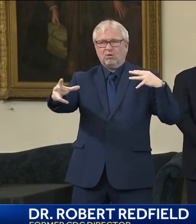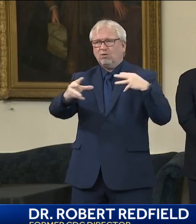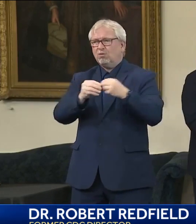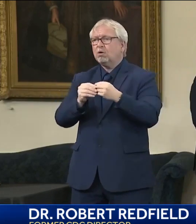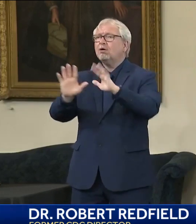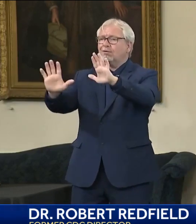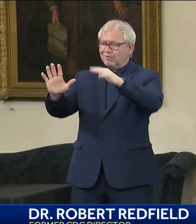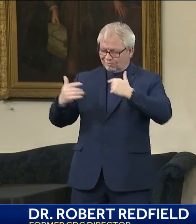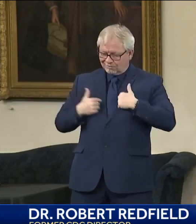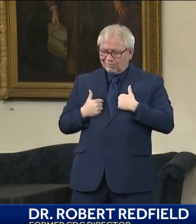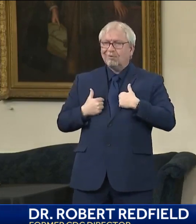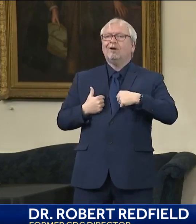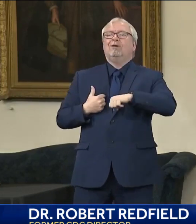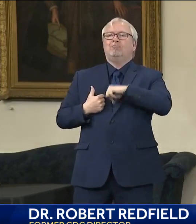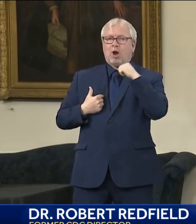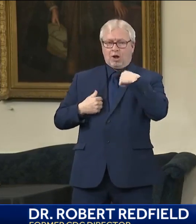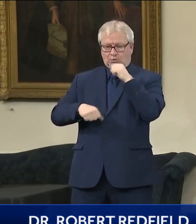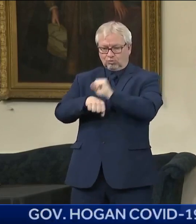under control.